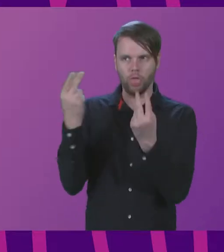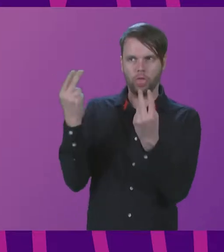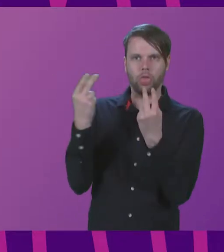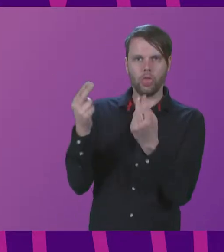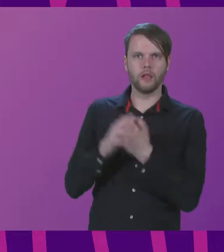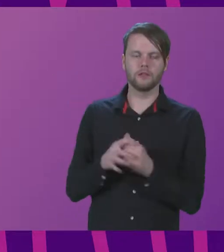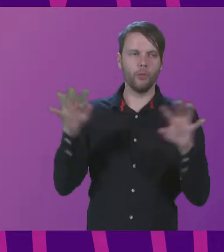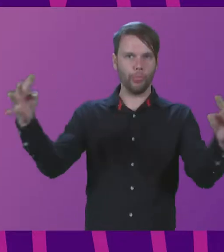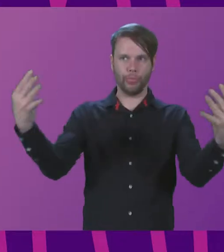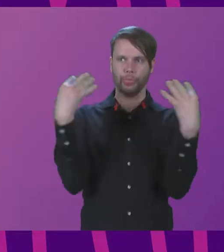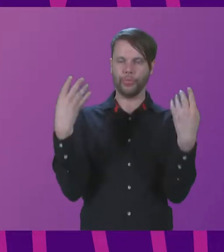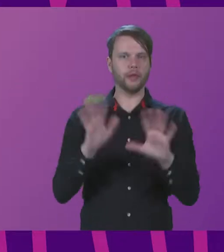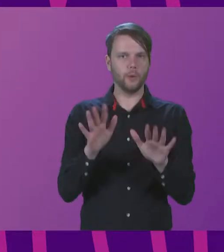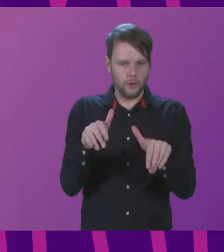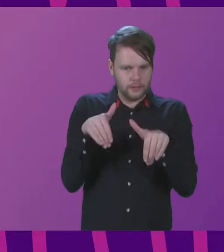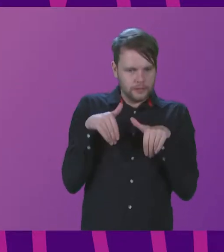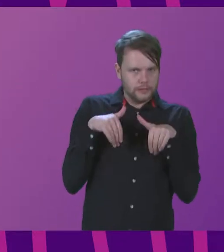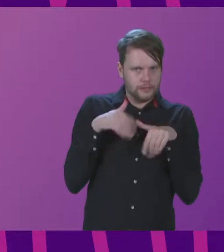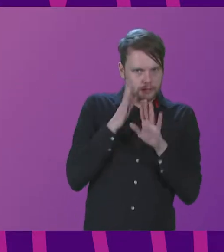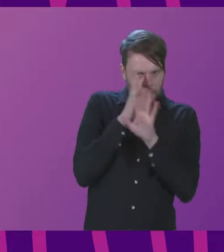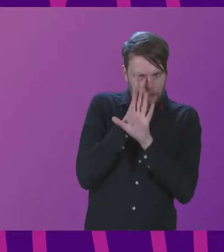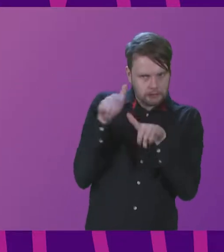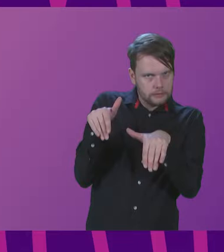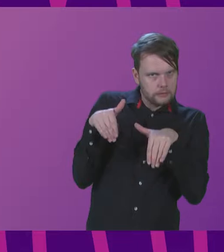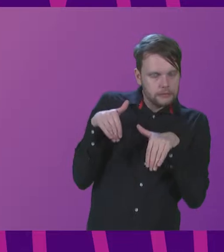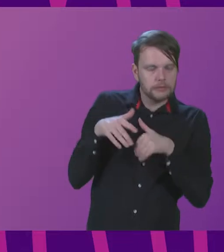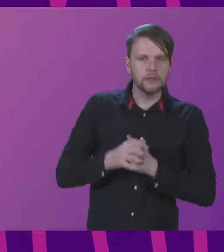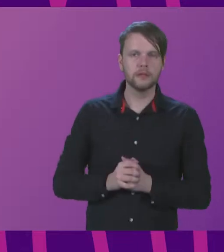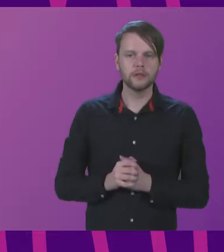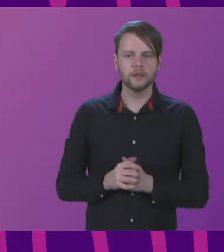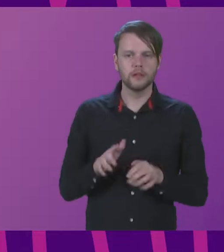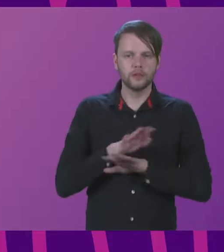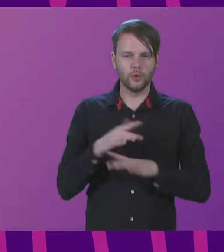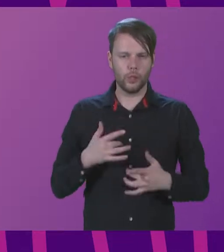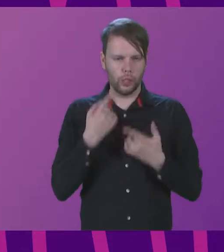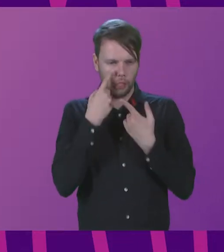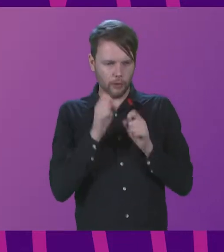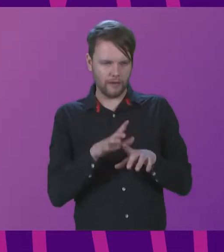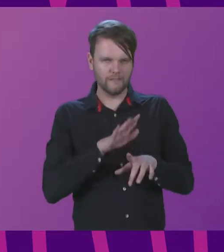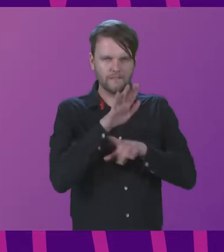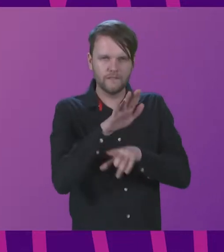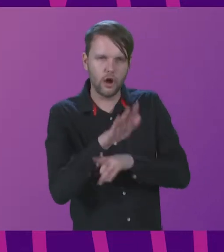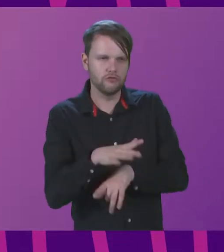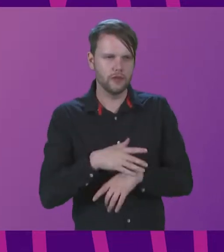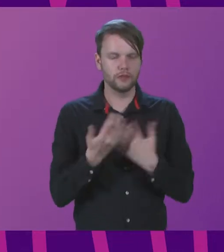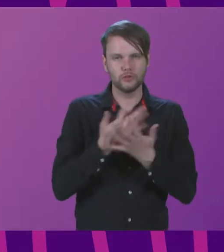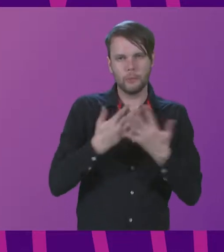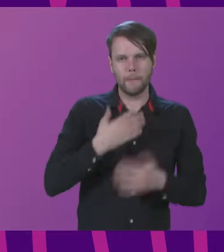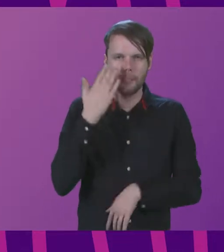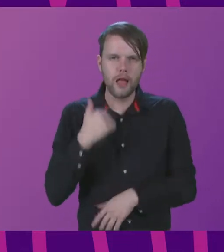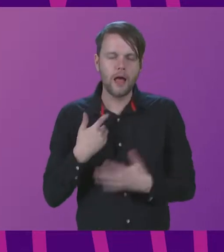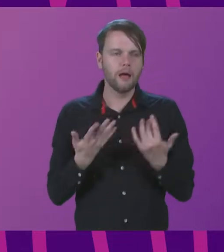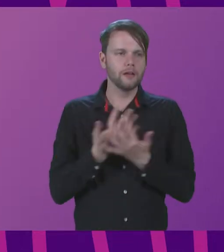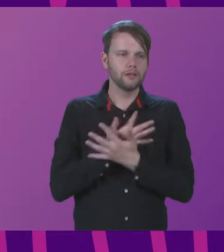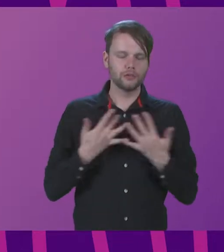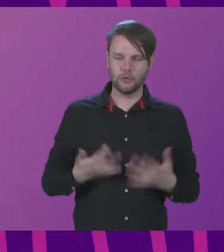Don't draw too much attention to yourself. Hide in plain sight. Don't be too foreign, too loud, too black, too different. Fit in. Do